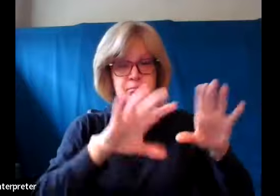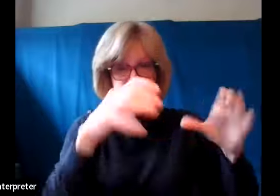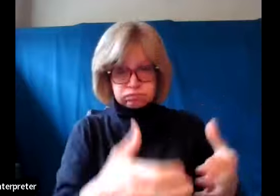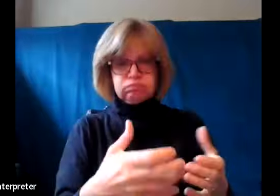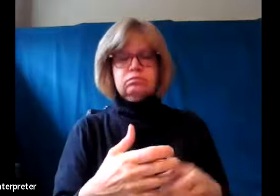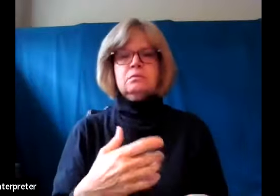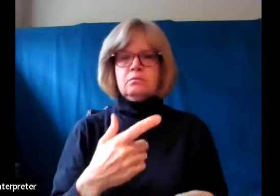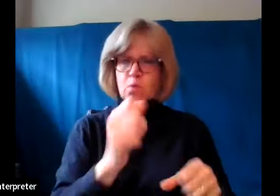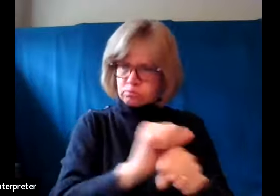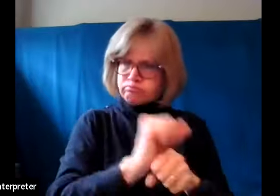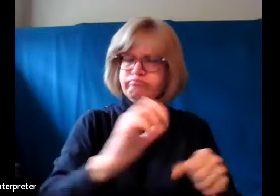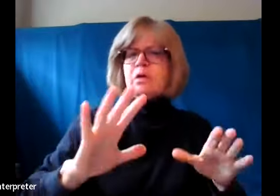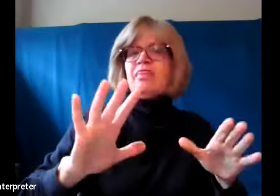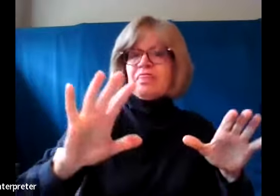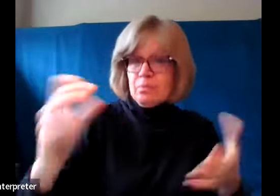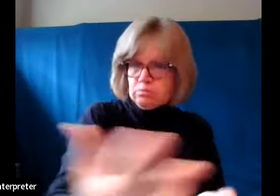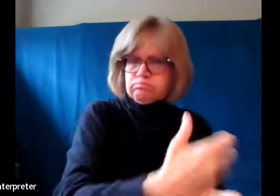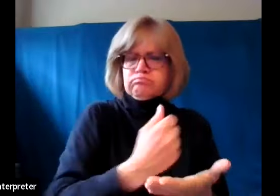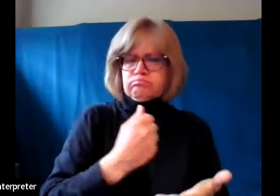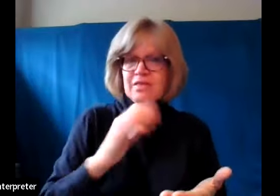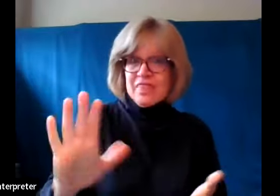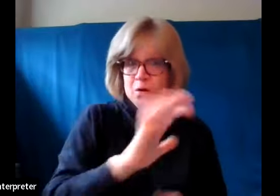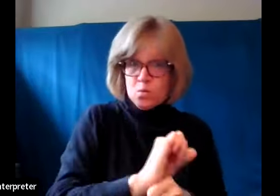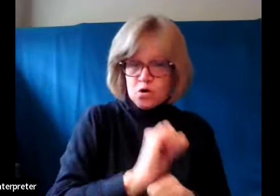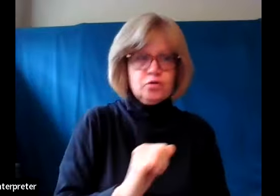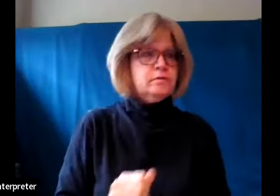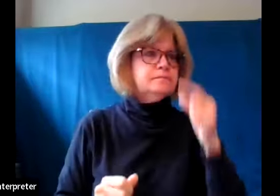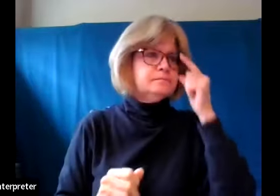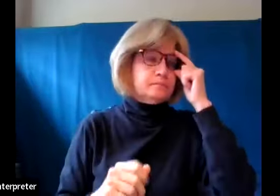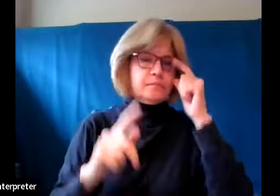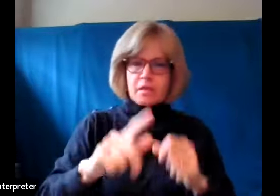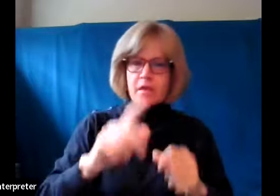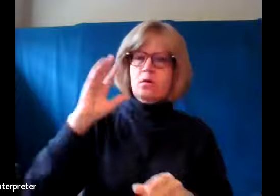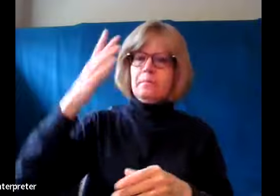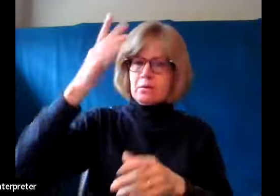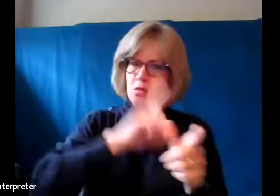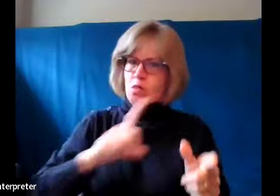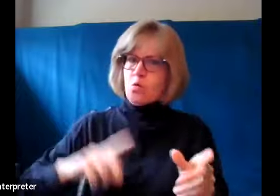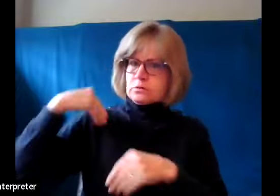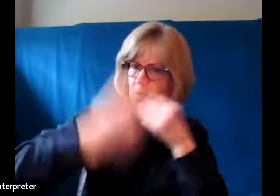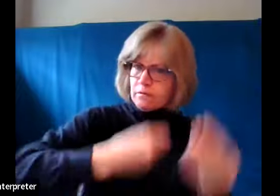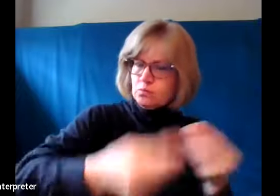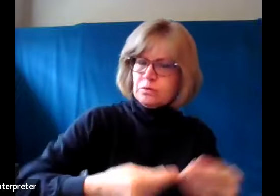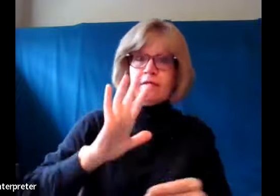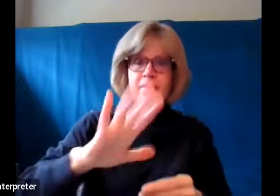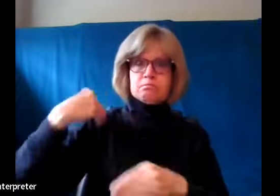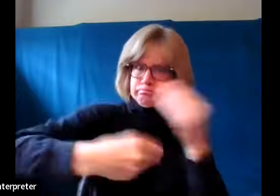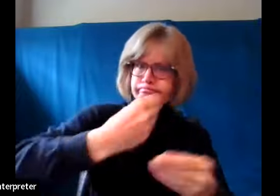or bear children for calamity, for they shall be offspring blessed by the Lord and their descendants as well.